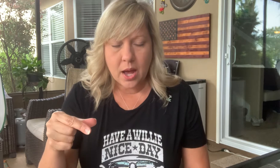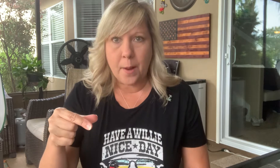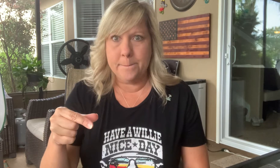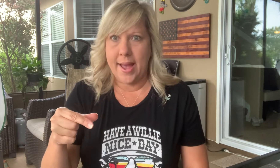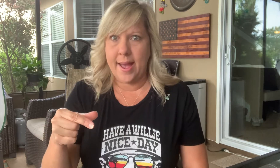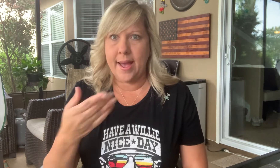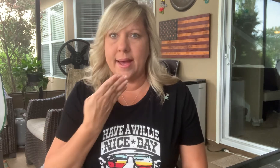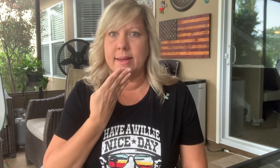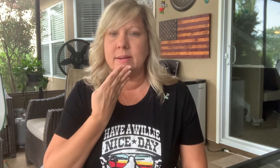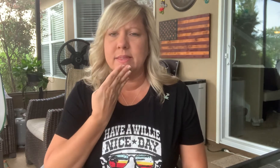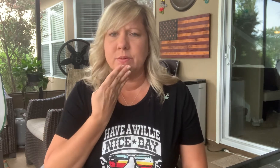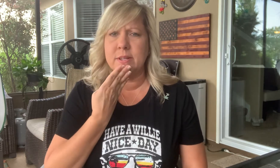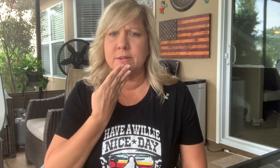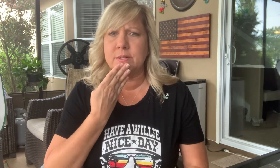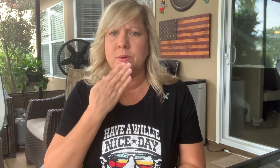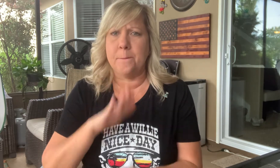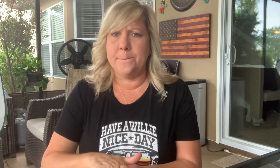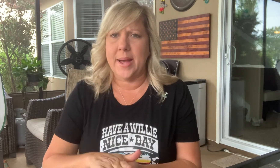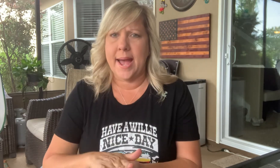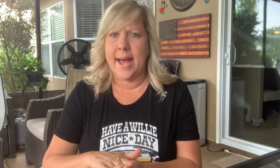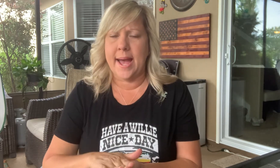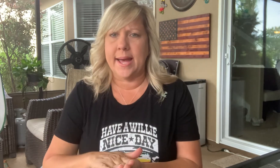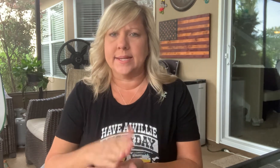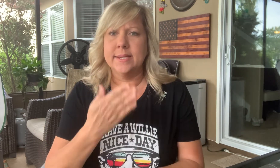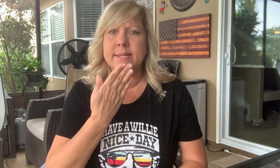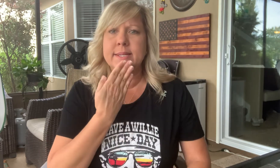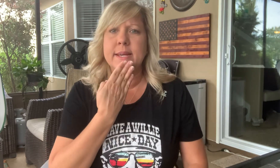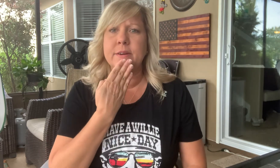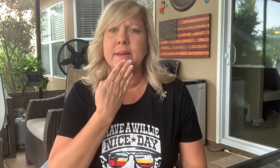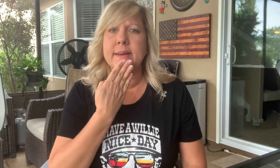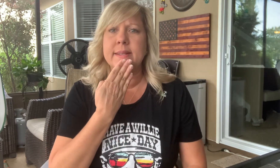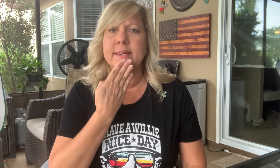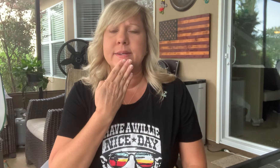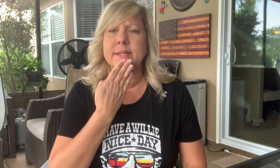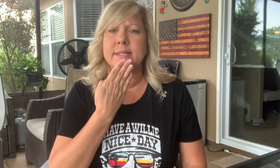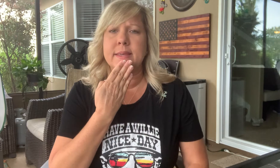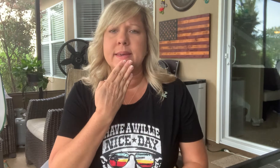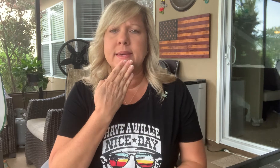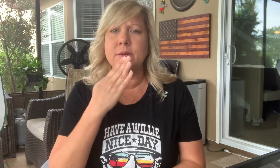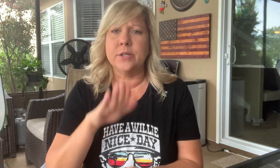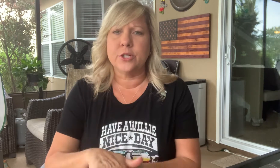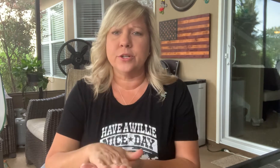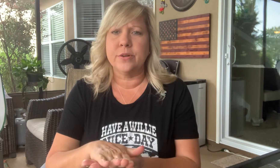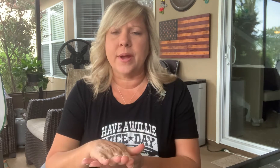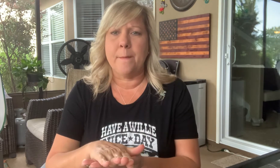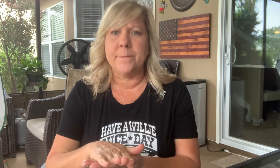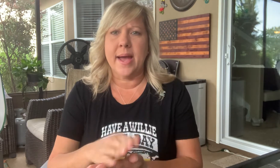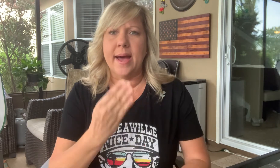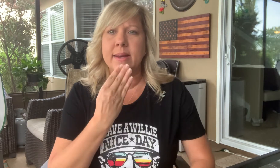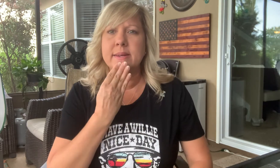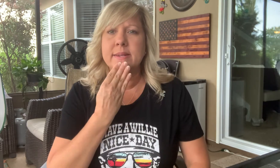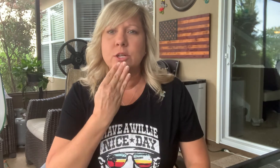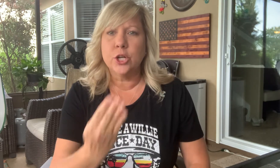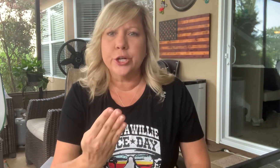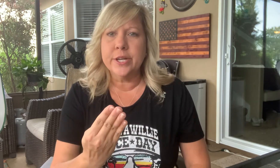Bad. I think we learned this one. Bad. Take your hand like you're going to say thank you and turn it around. Bad. Good.